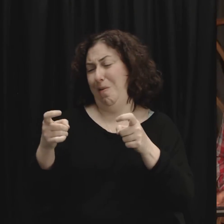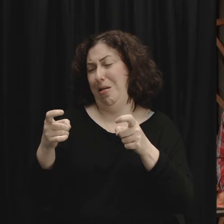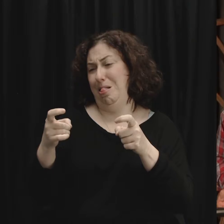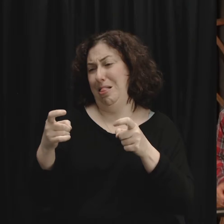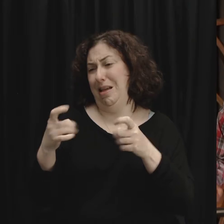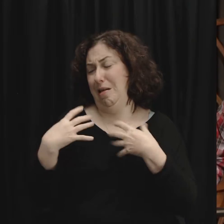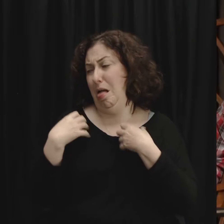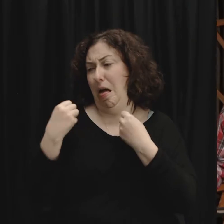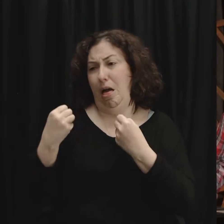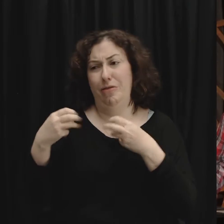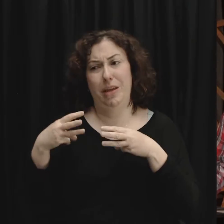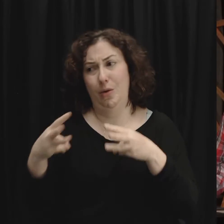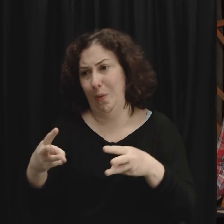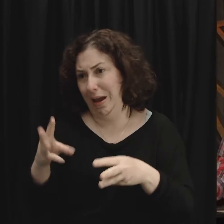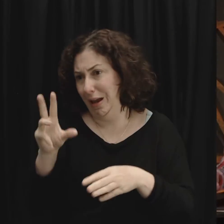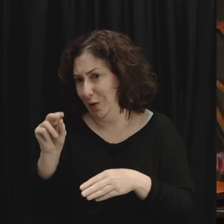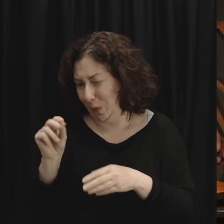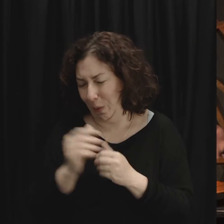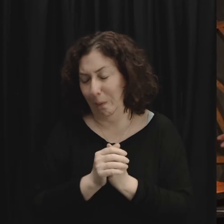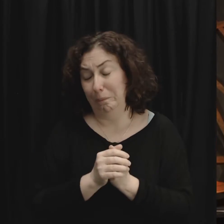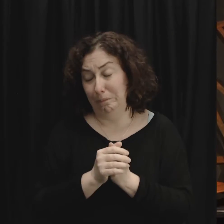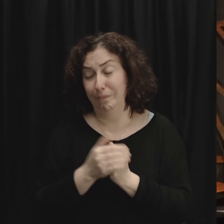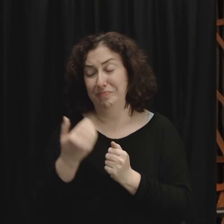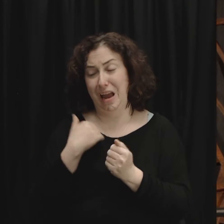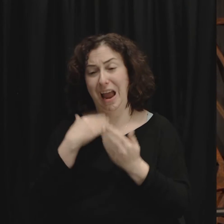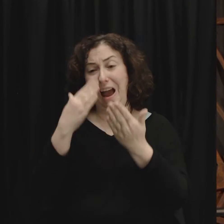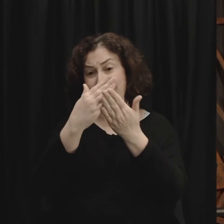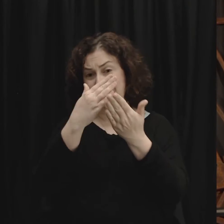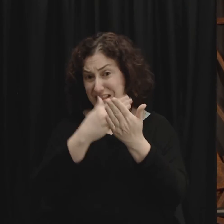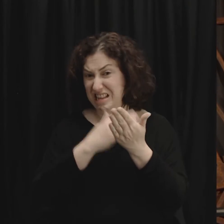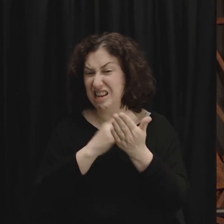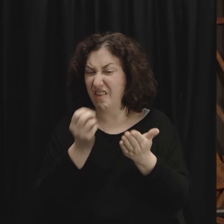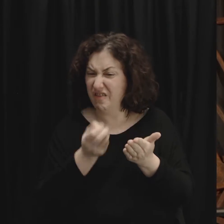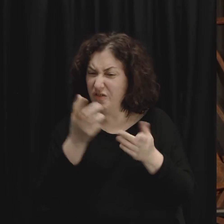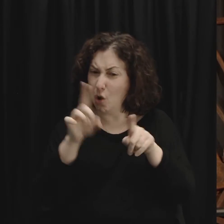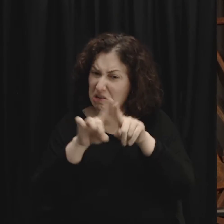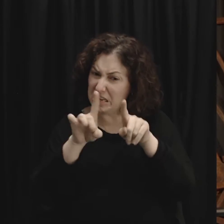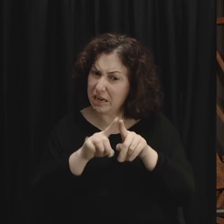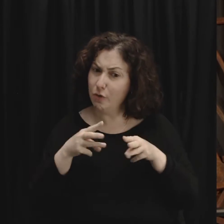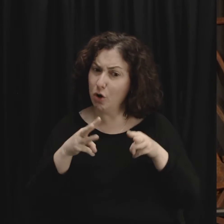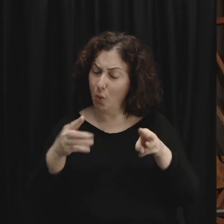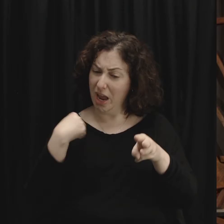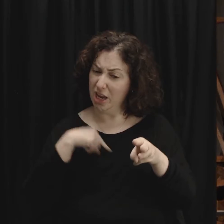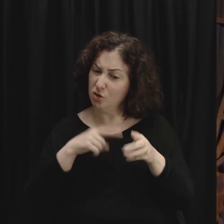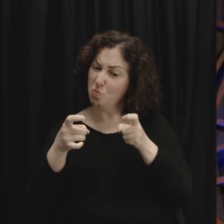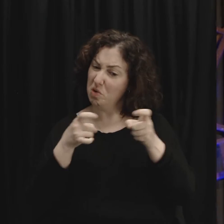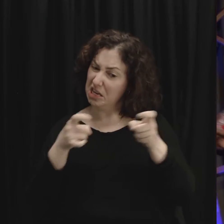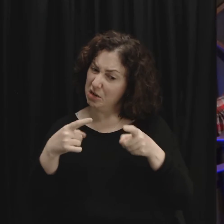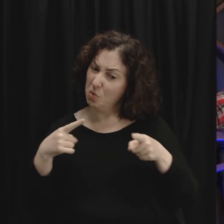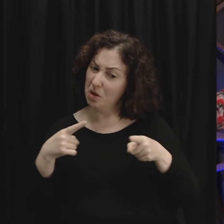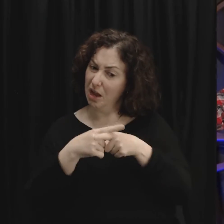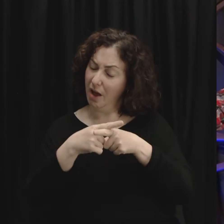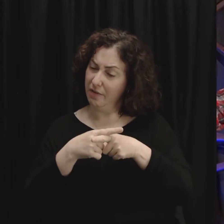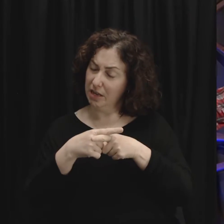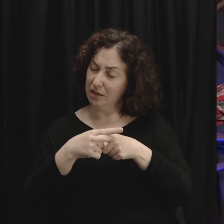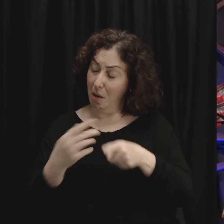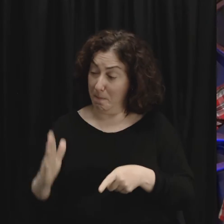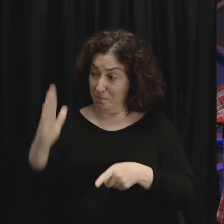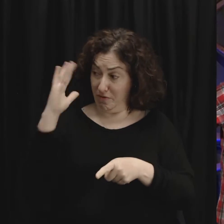I'm not going to spend a lot of time unpacking them, but here's a few of them. We used to deal with conflict by avoiding it, running from